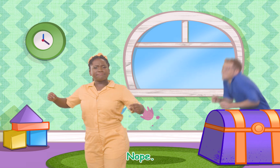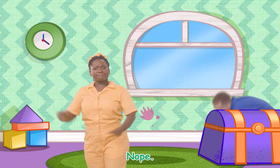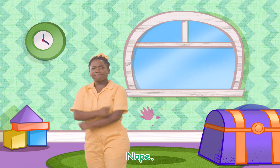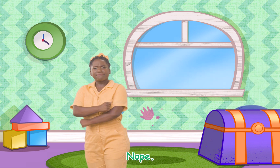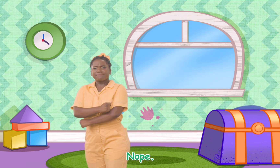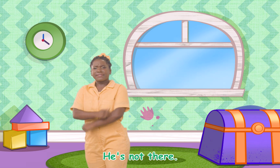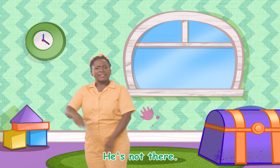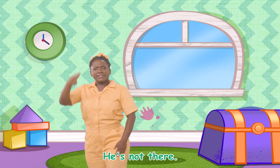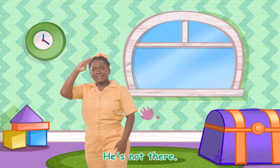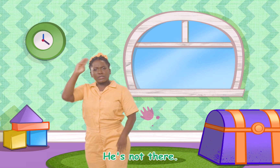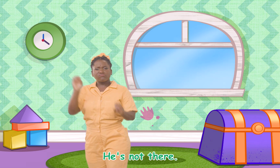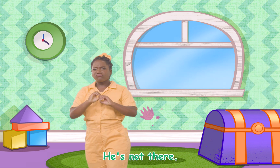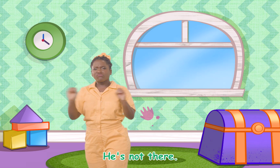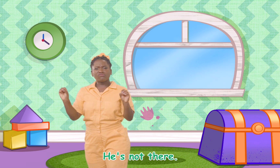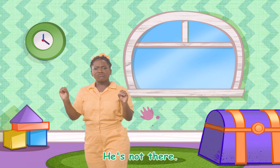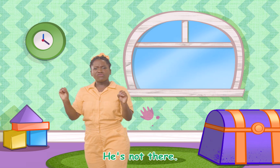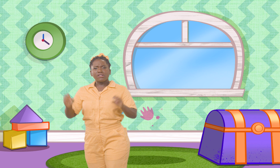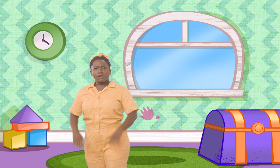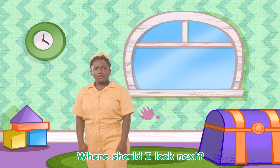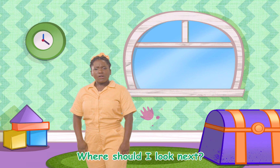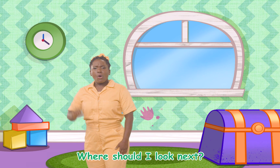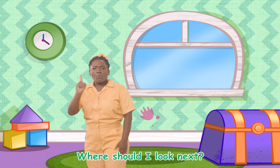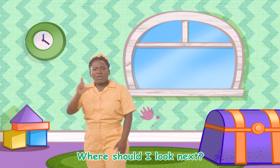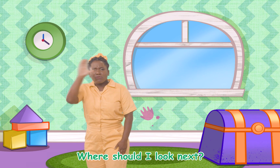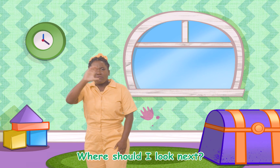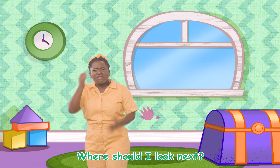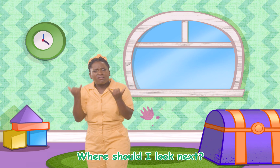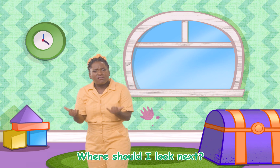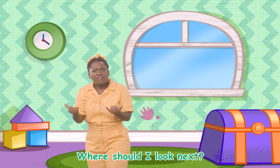Nope, he's not there. Where should I look next?